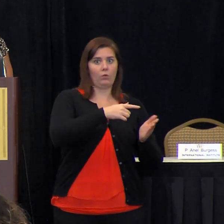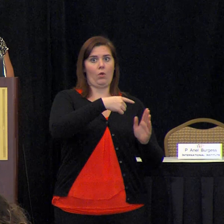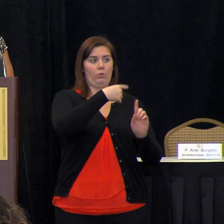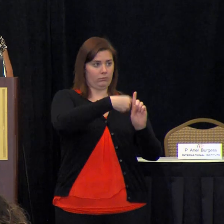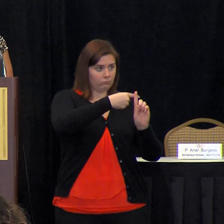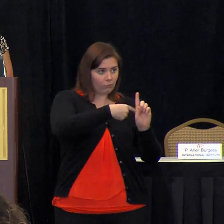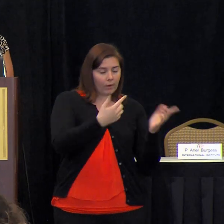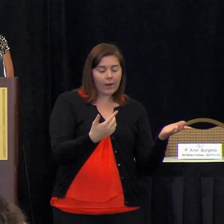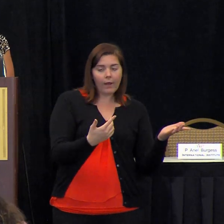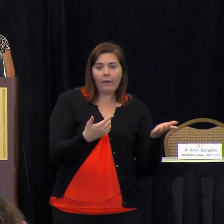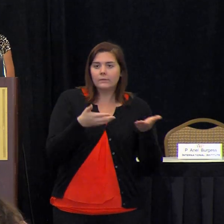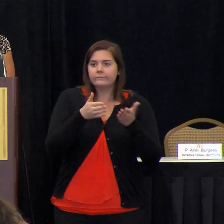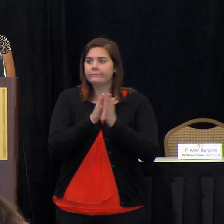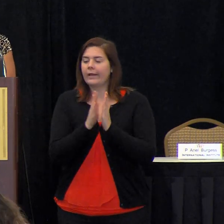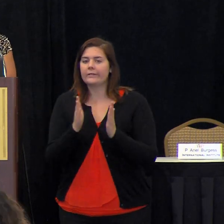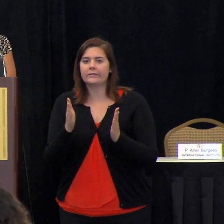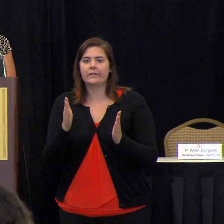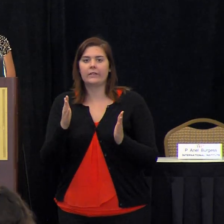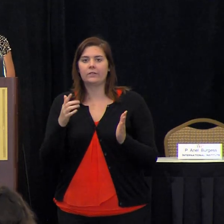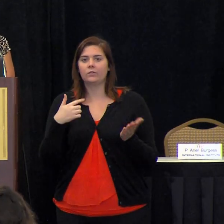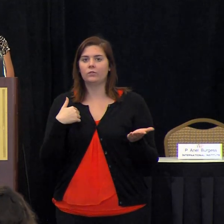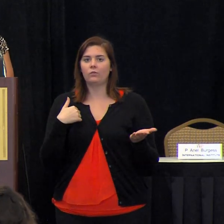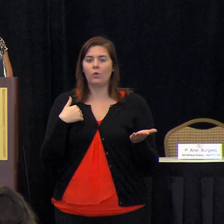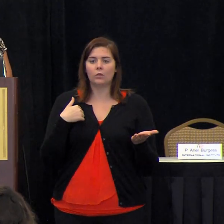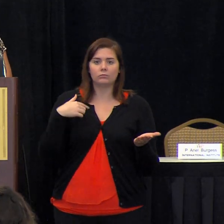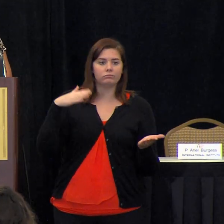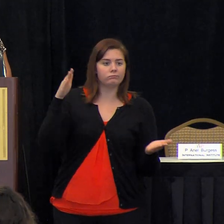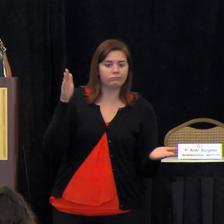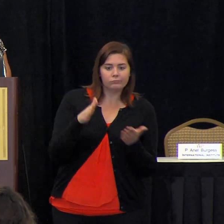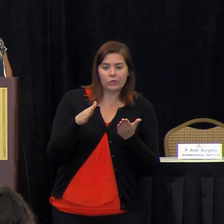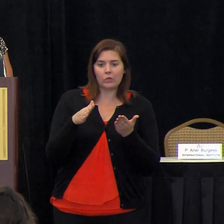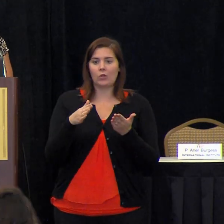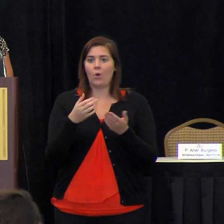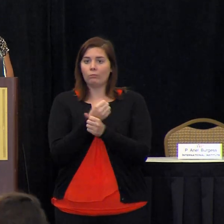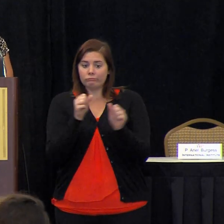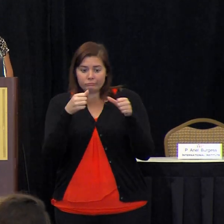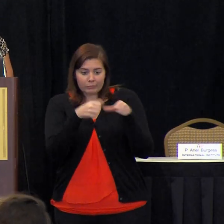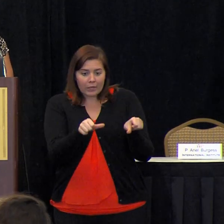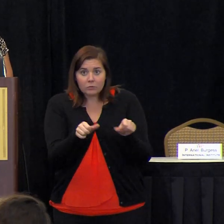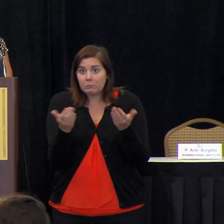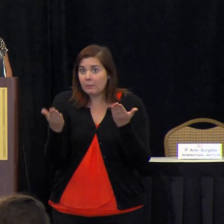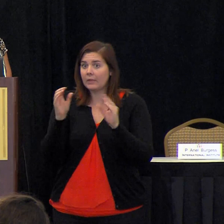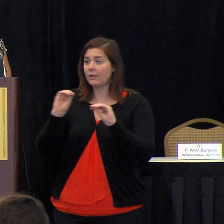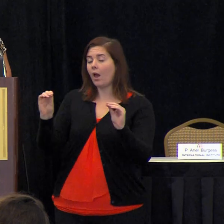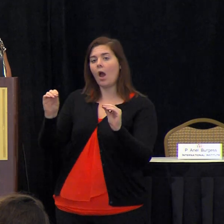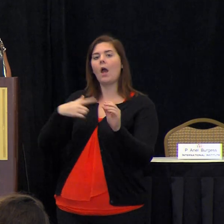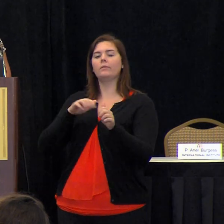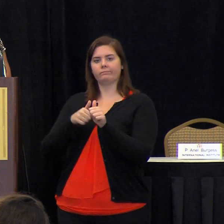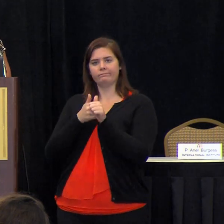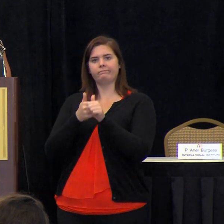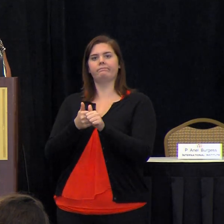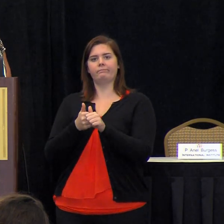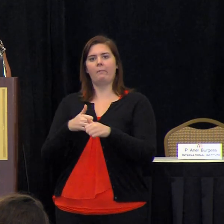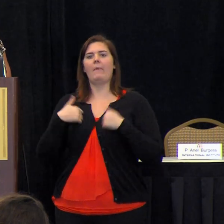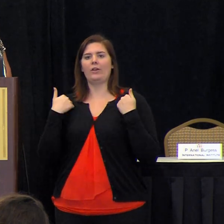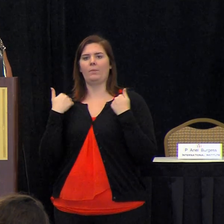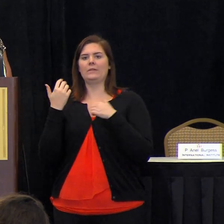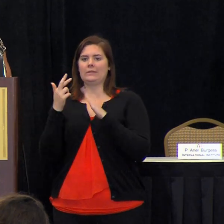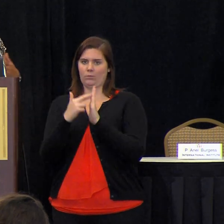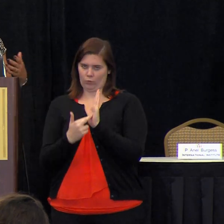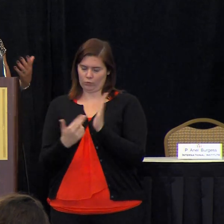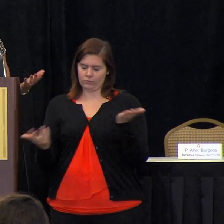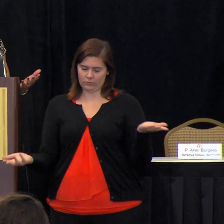um asking that for lower uh security deposits or none and he is abiding by the occupancy rules